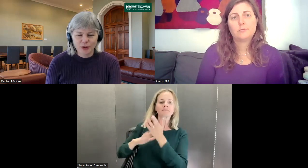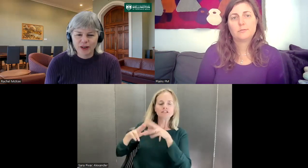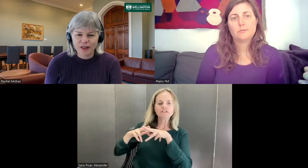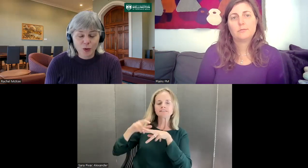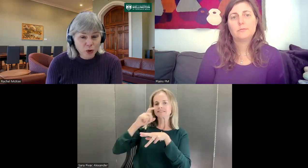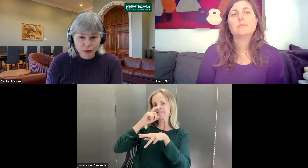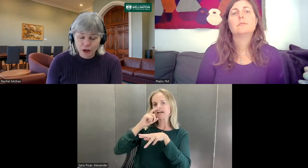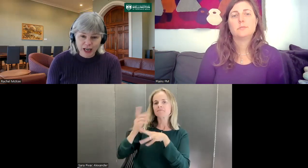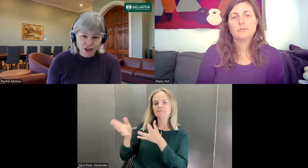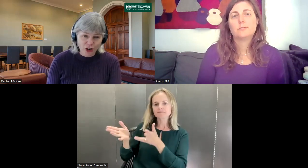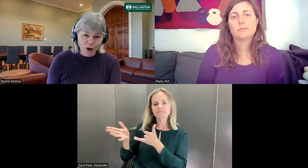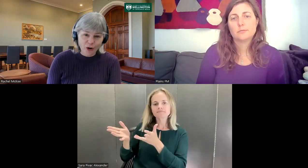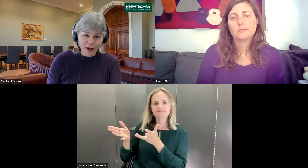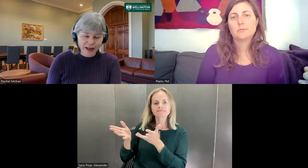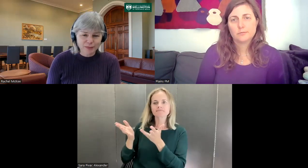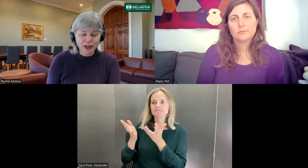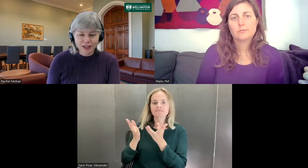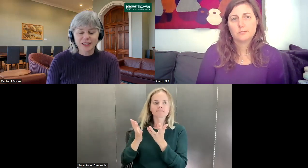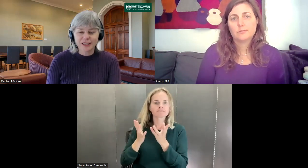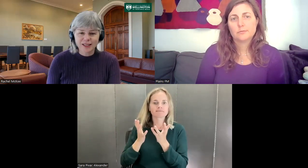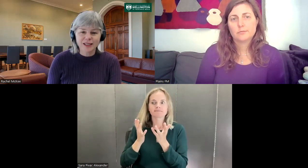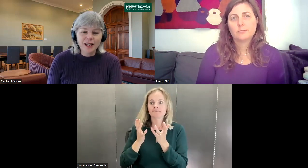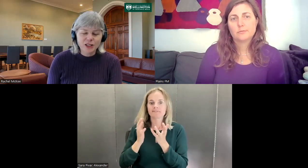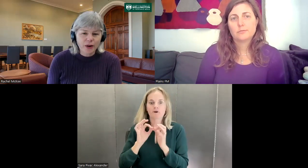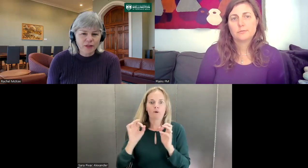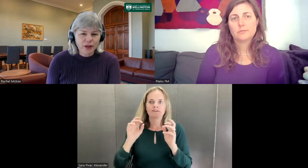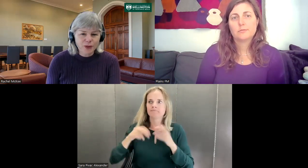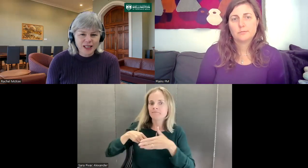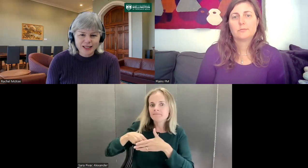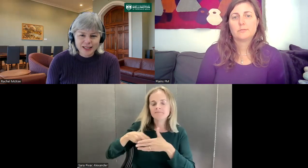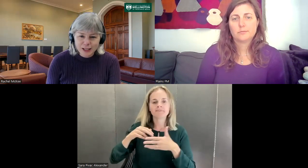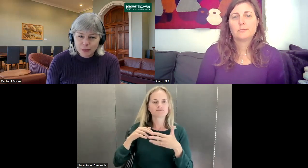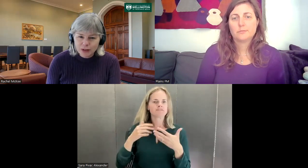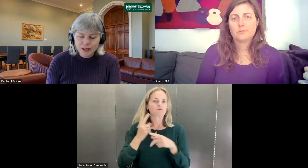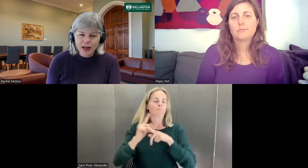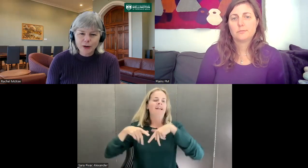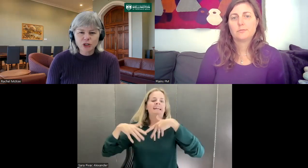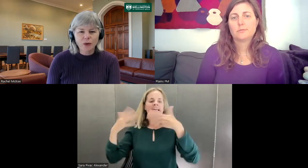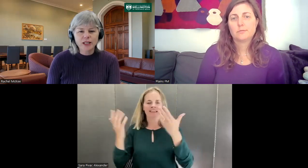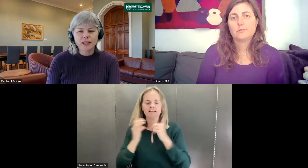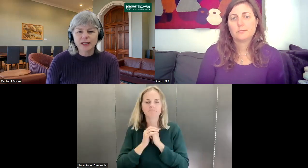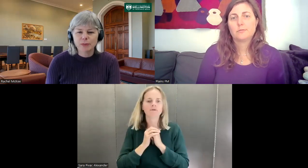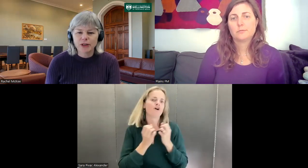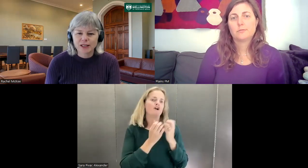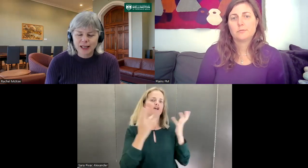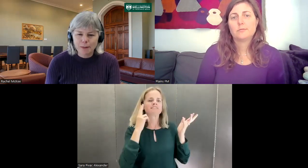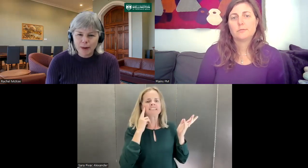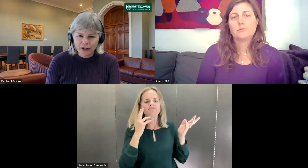everything, all the communication at home. I had parents and a sister. So everything was accessible in sign language. So I didn't experience the same barriers